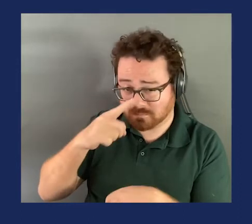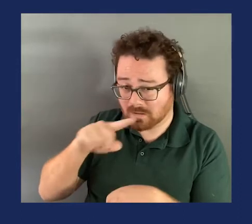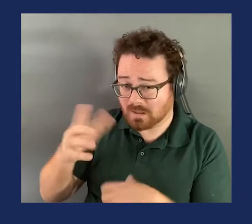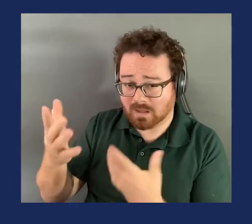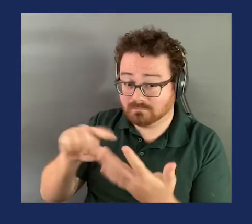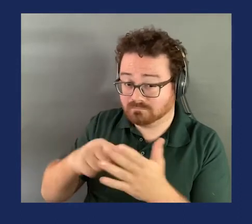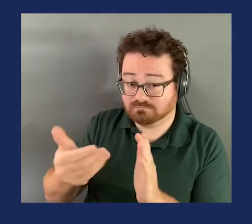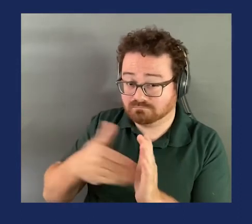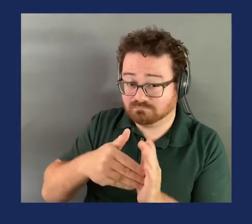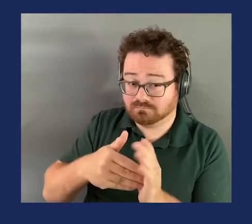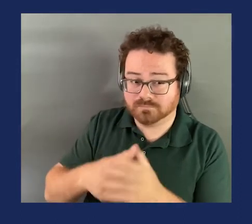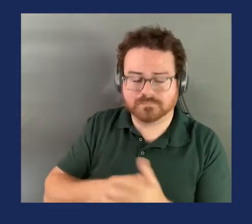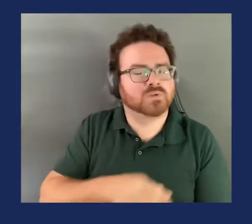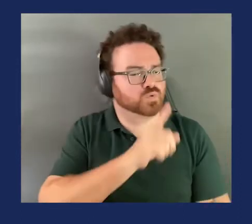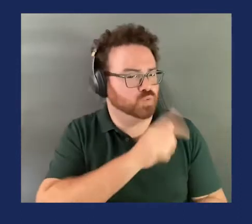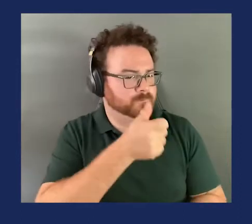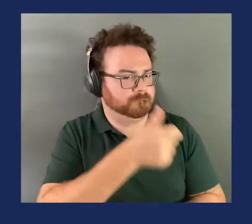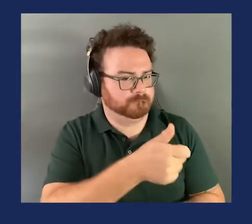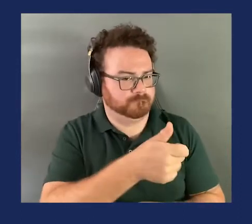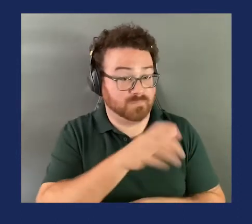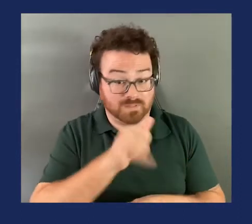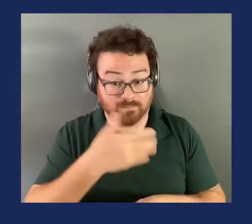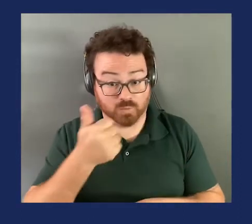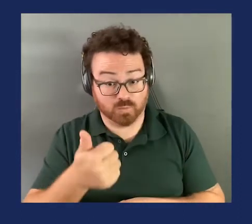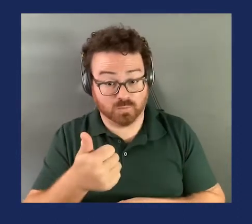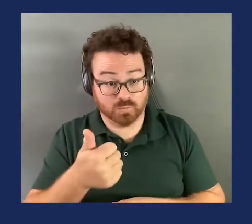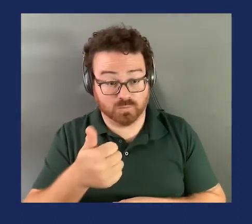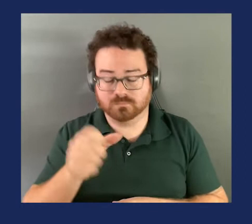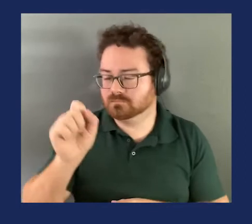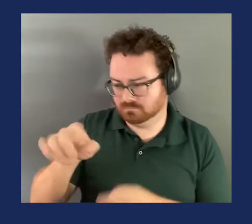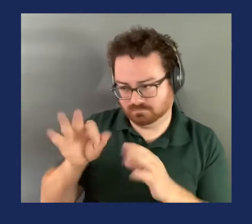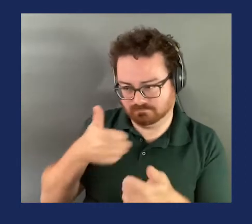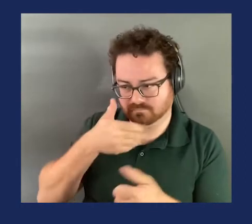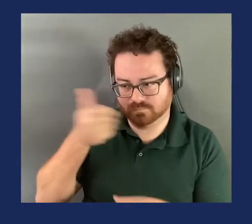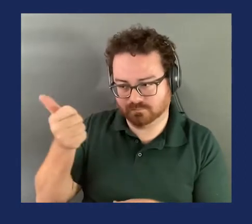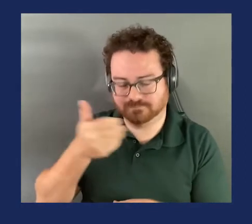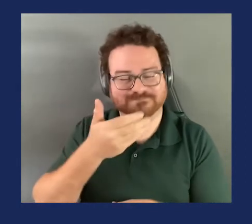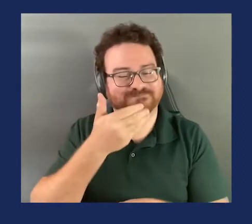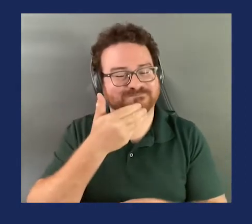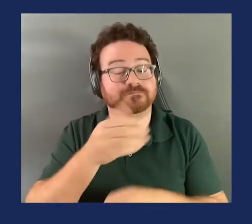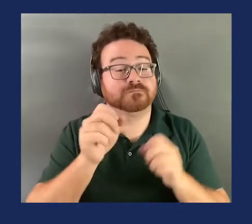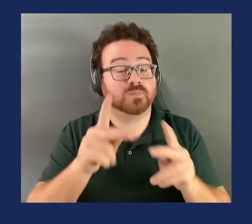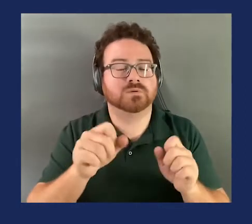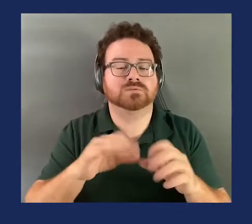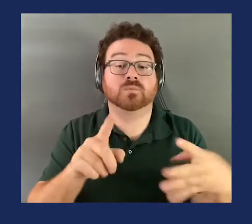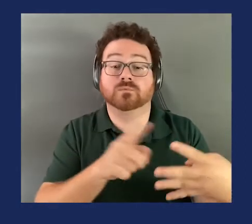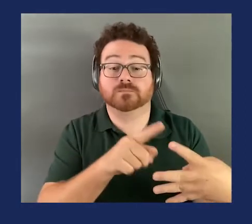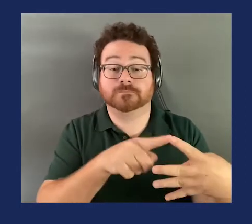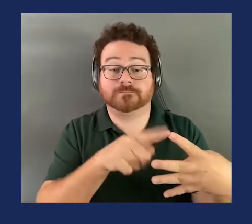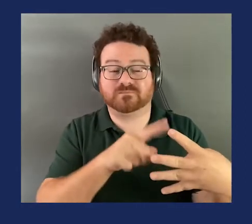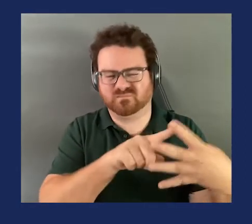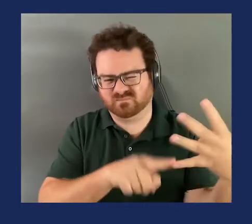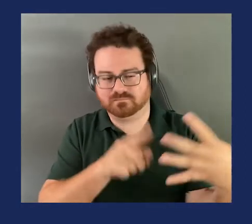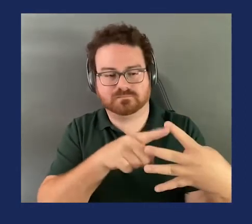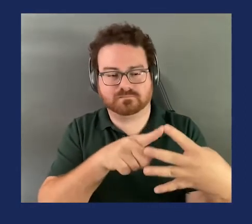start again? Sure. Is that any better? That is good. Okay. So, the first amendment deals